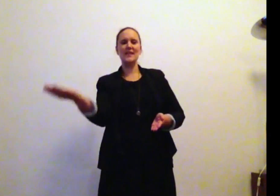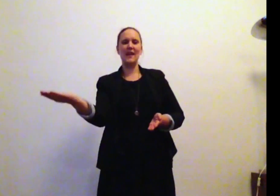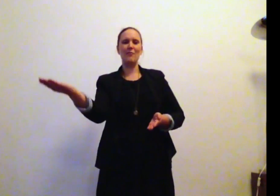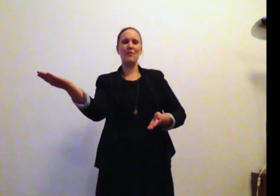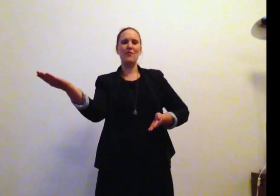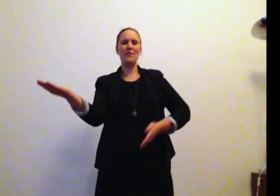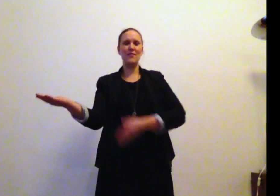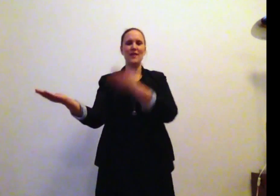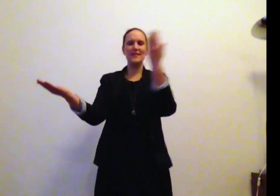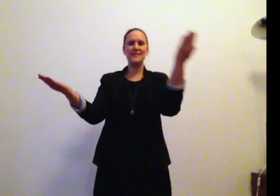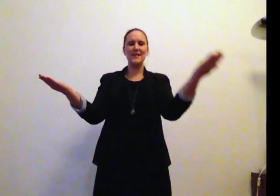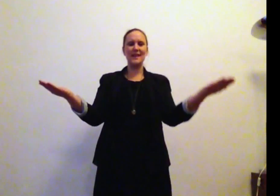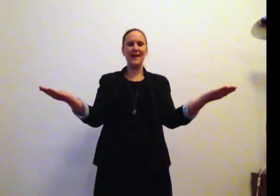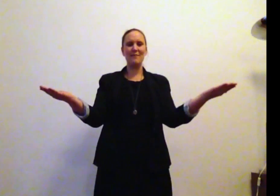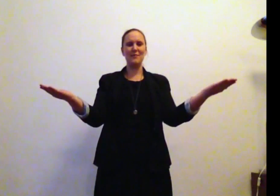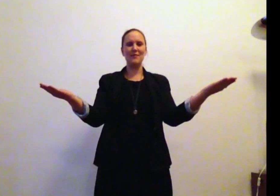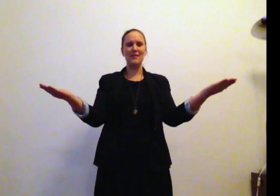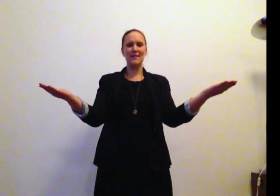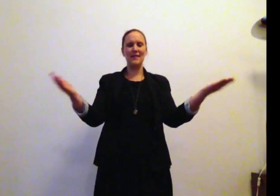Aberro Vane, Sing Aberro Lynn